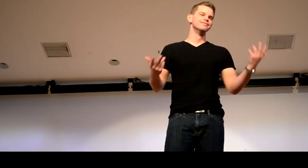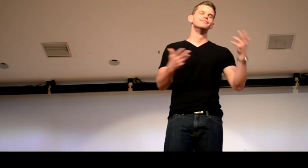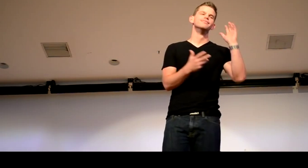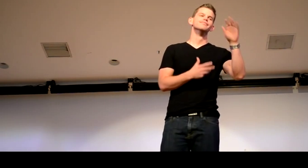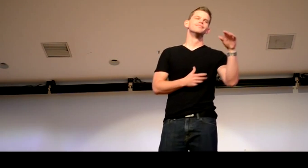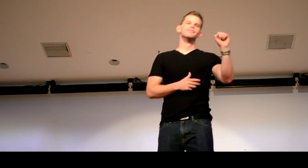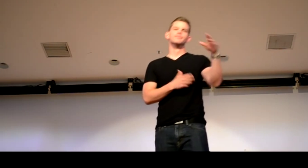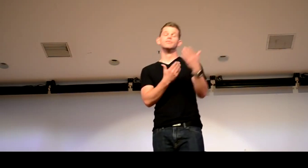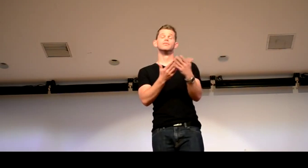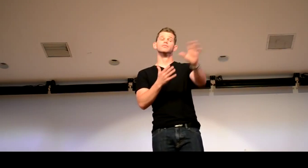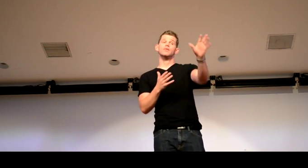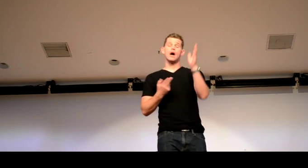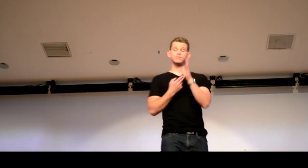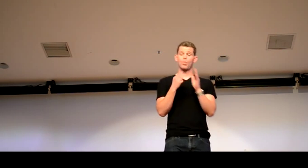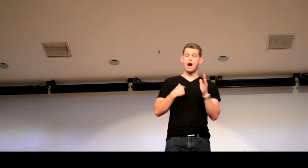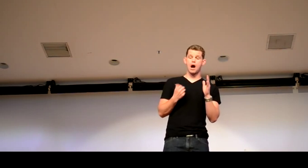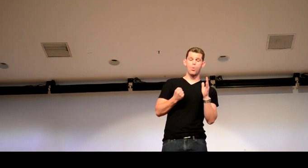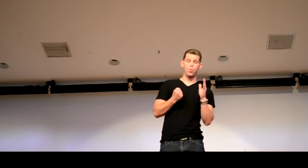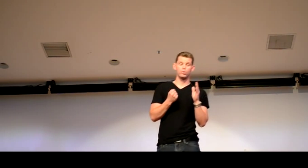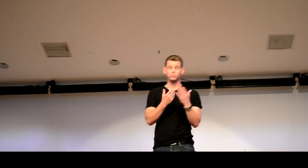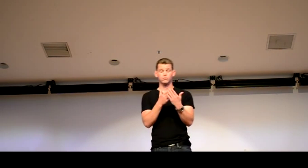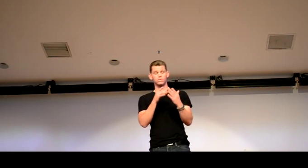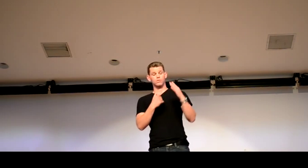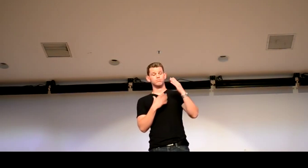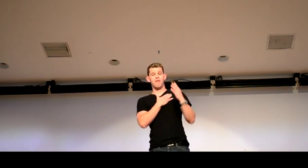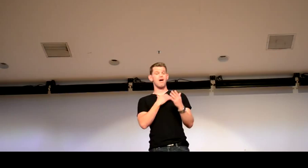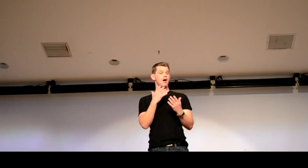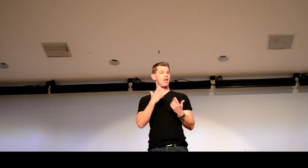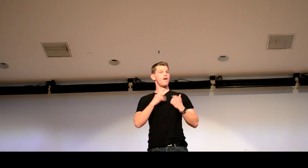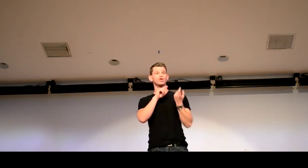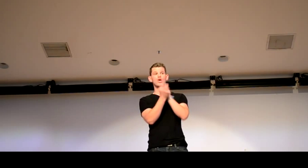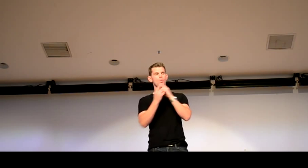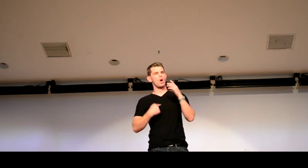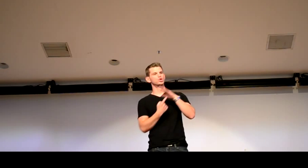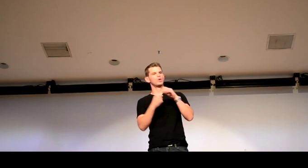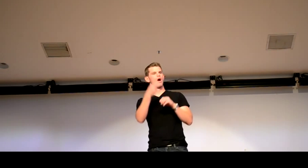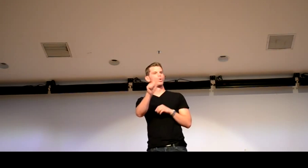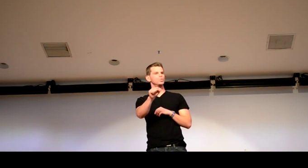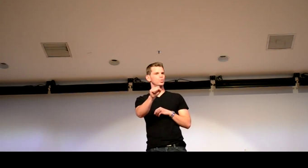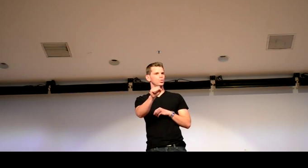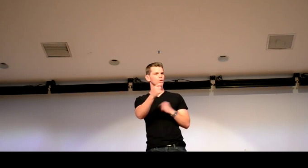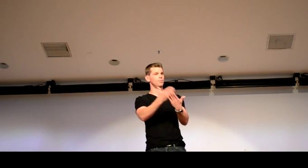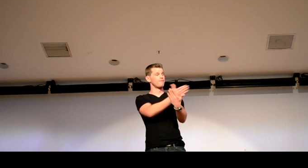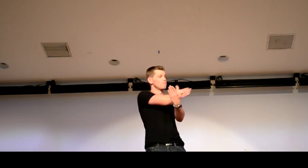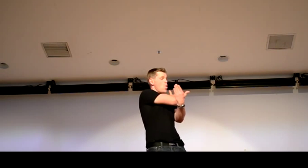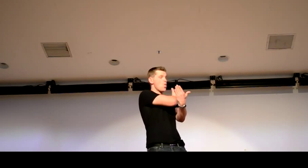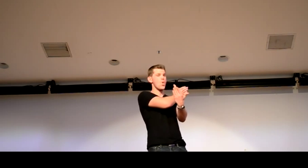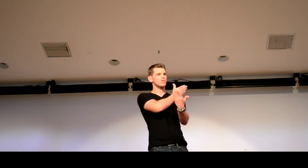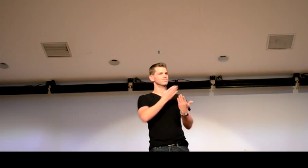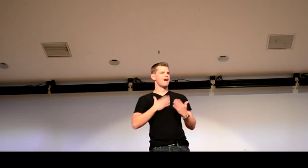did they they did they flock to you because of that well honestly my life changed when I did house